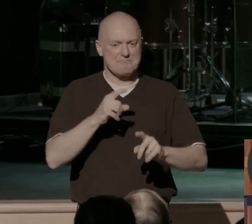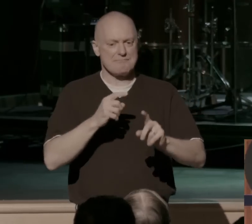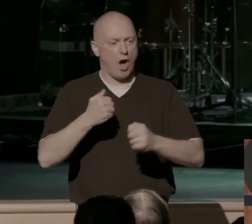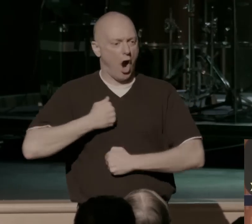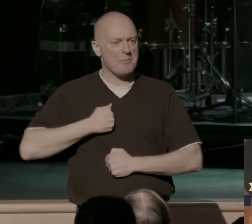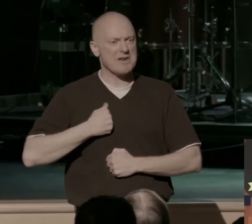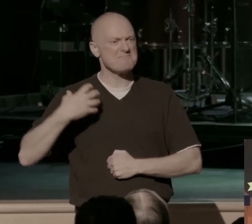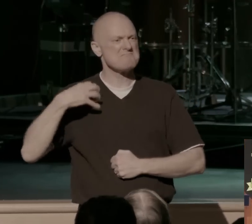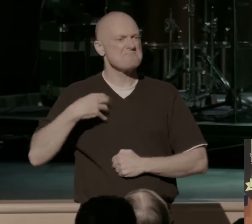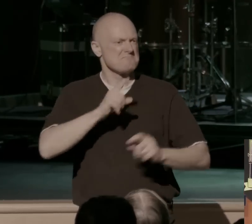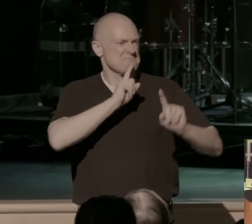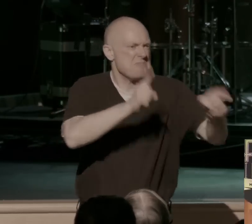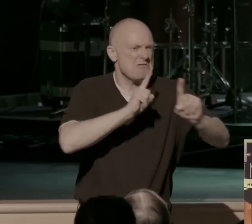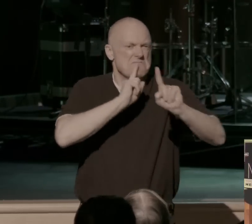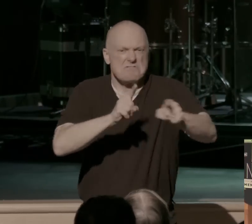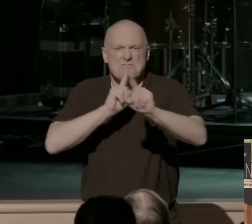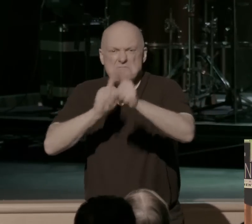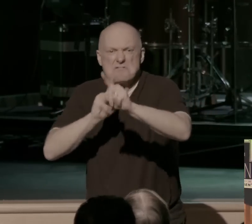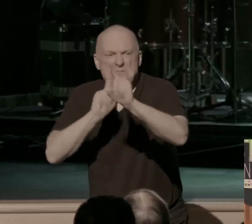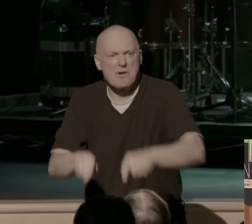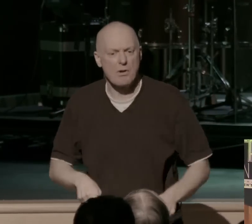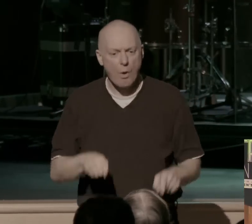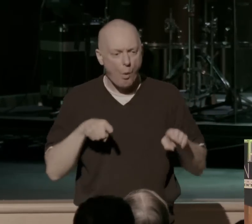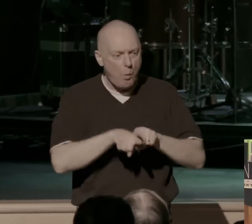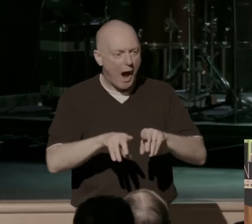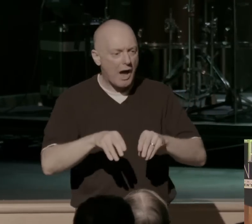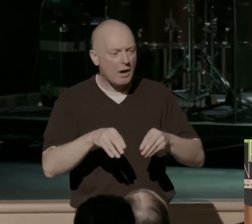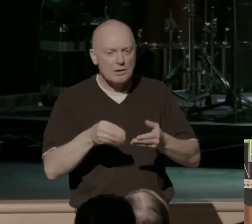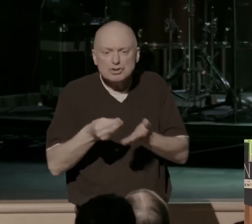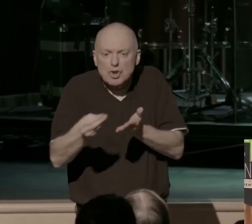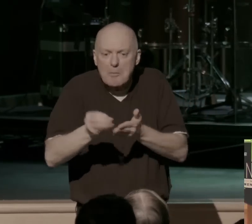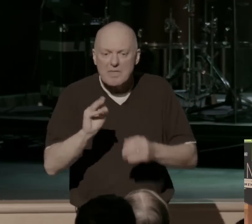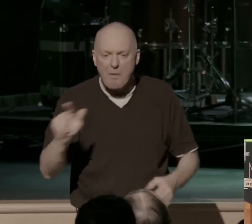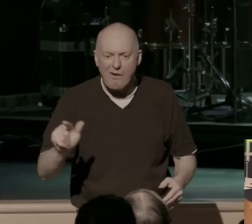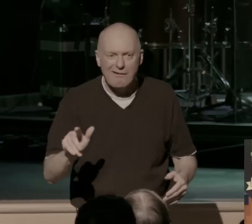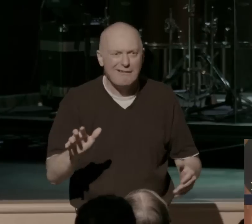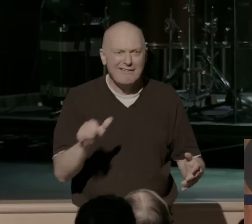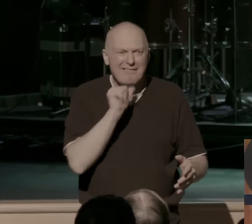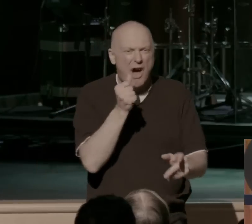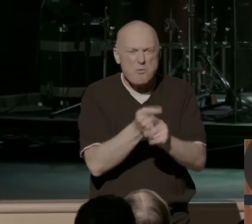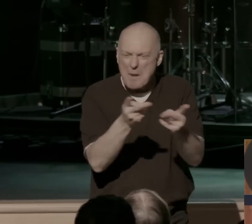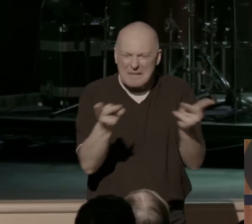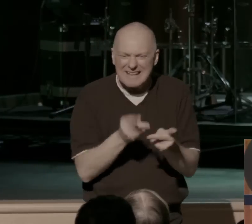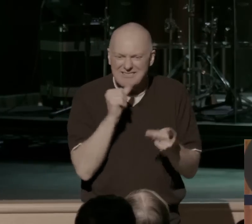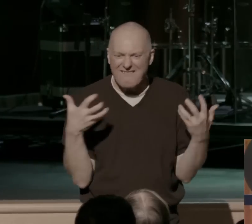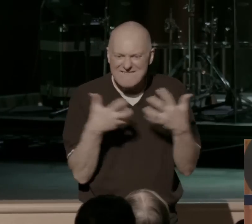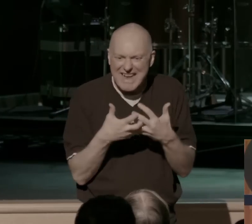out commands and yelling out orders while he's shopping in the mall. It's out of place, right? It doesn't fit,